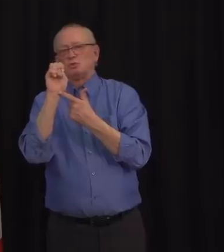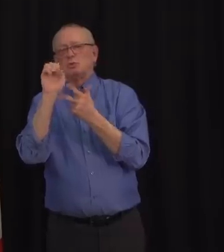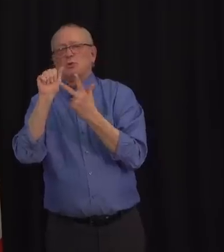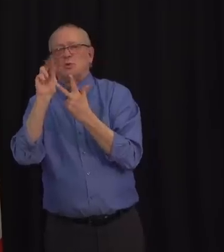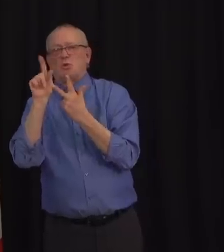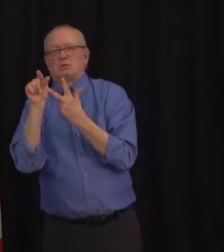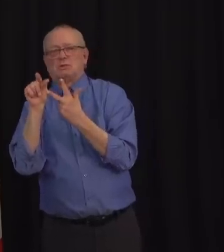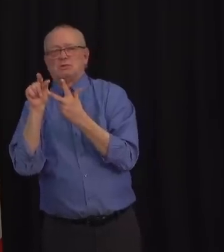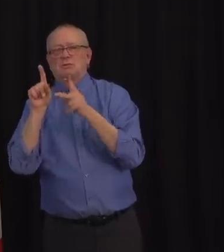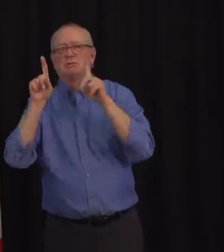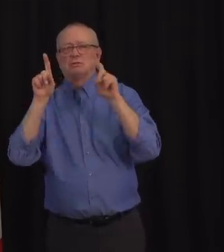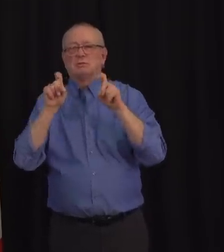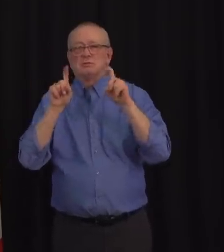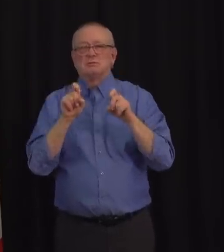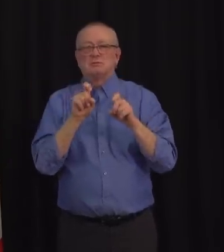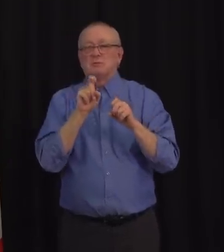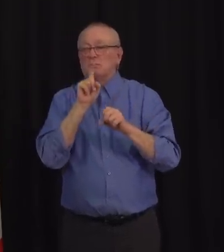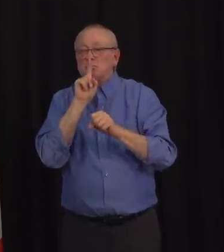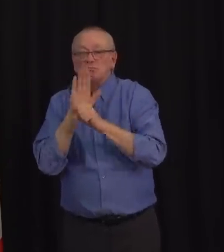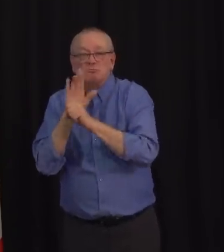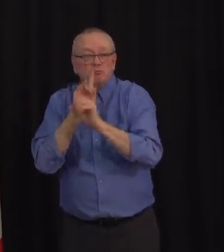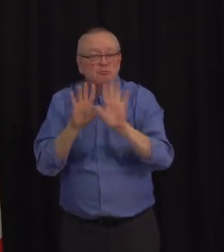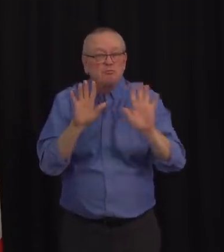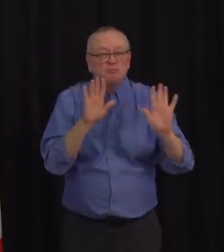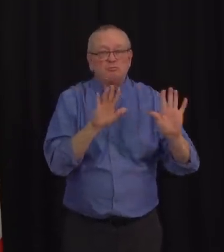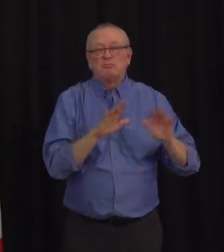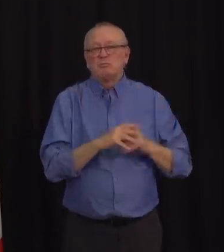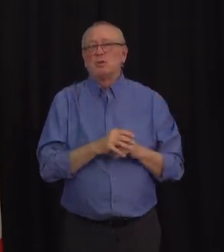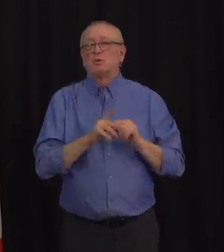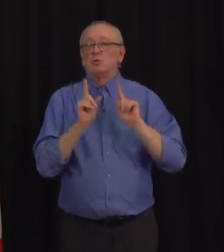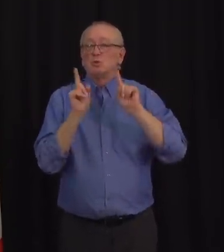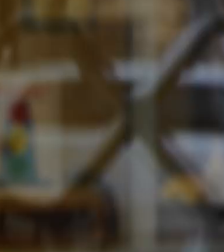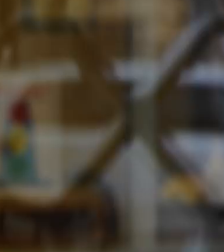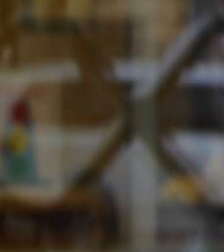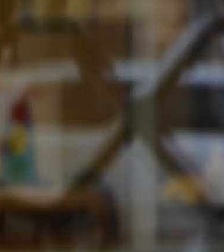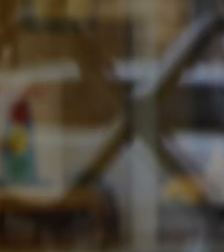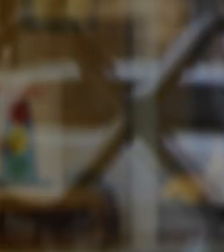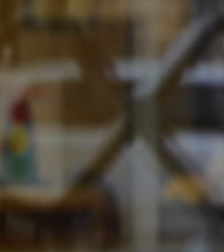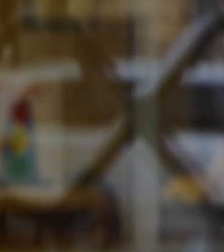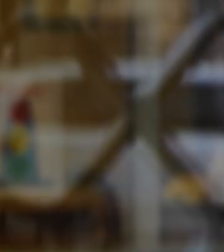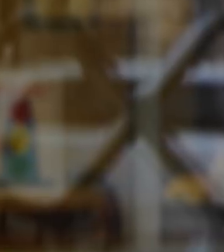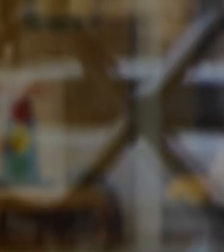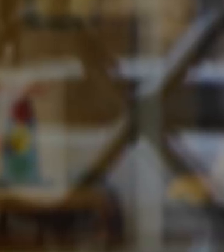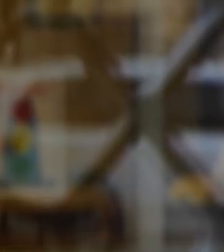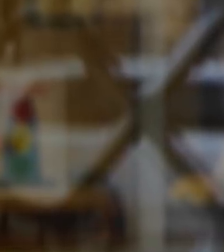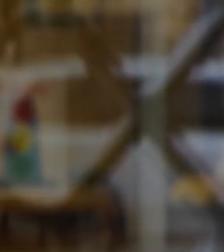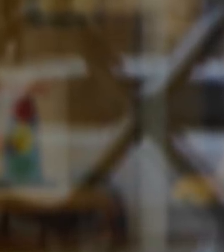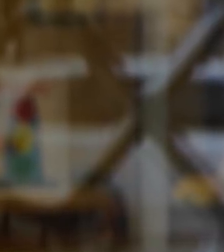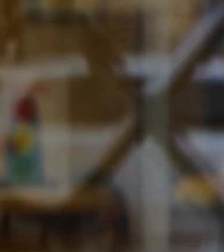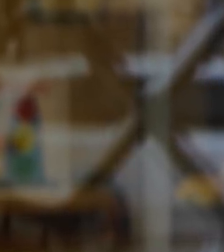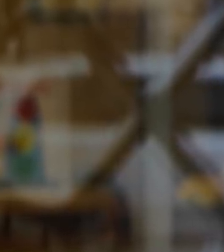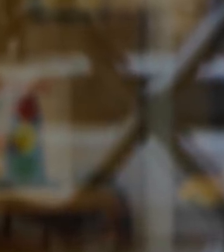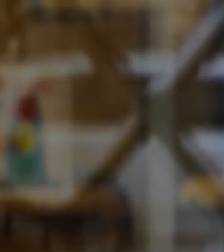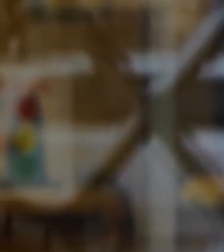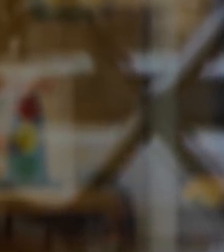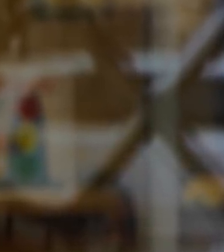just to confirm, there are no changes to mask requirements for students in school. So if we do not